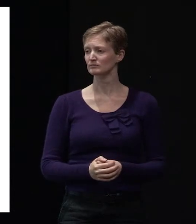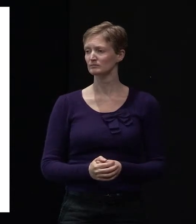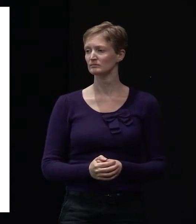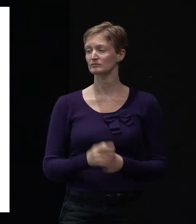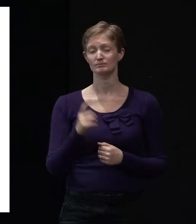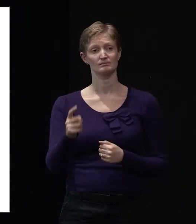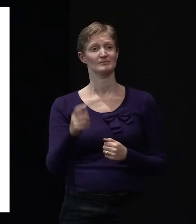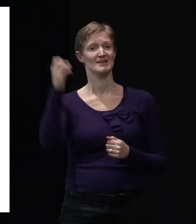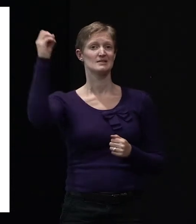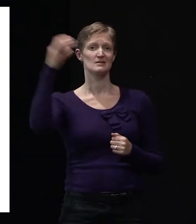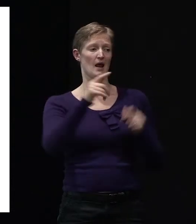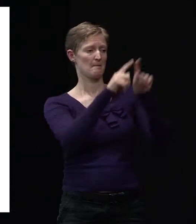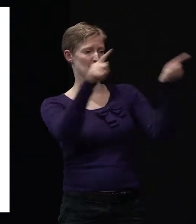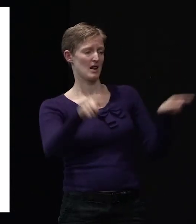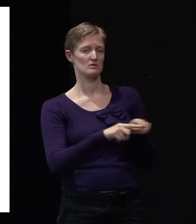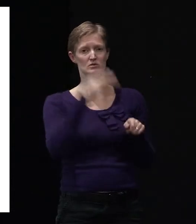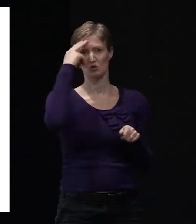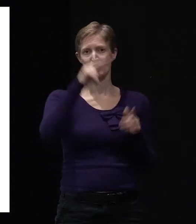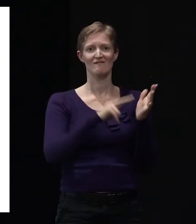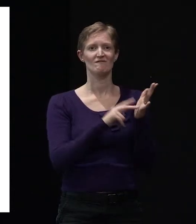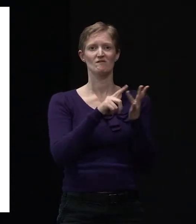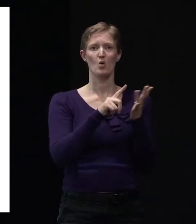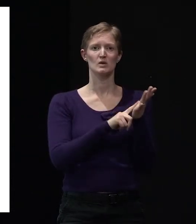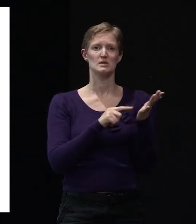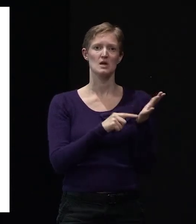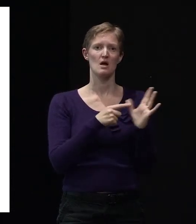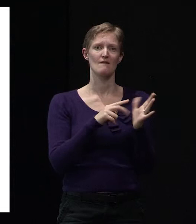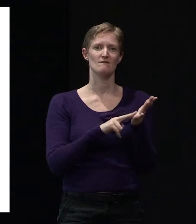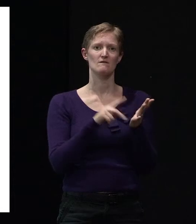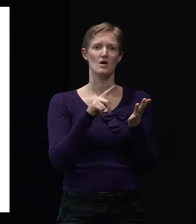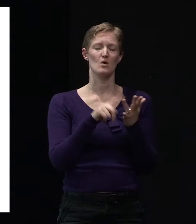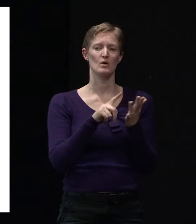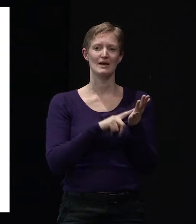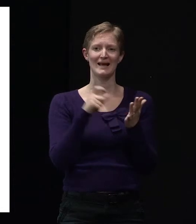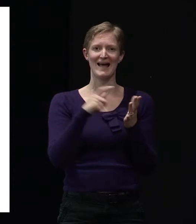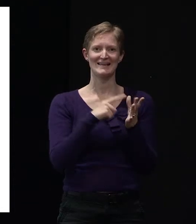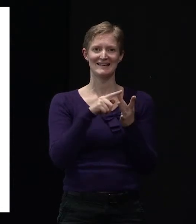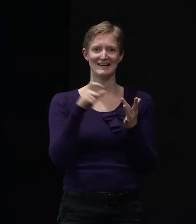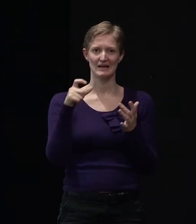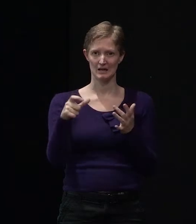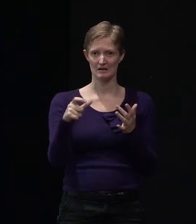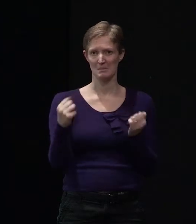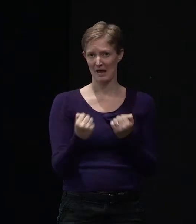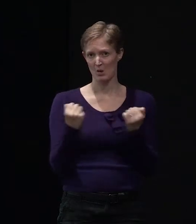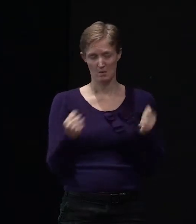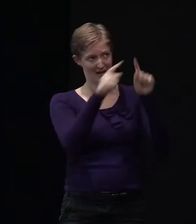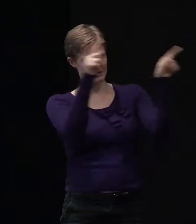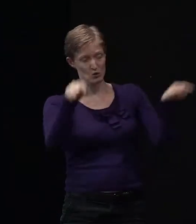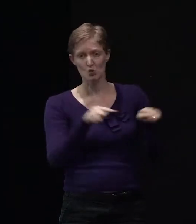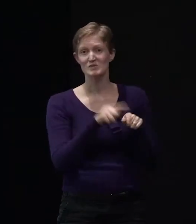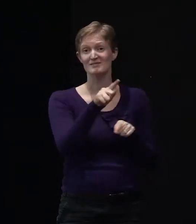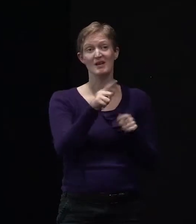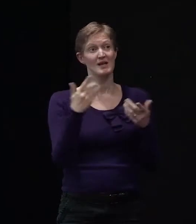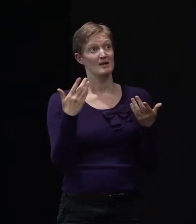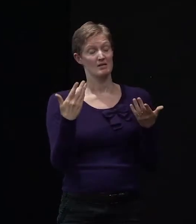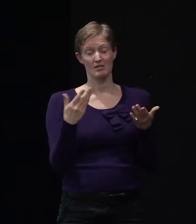Photovoltaic panels are greatly reducing in price. And the more that we go on buying them, the more the price will come down. And